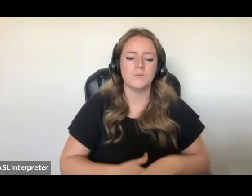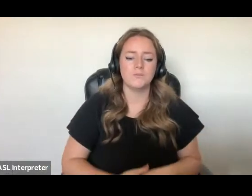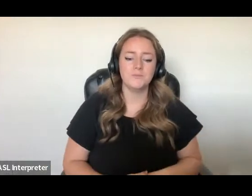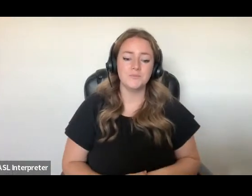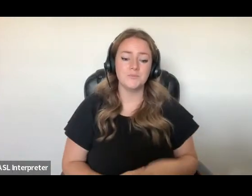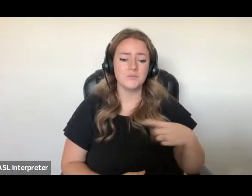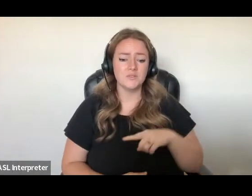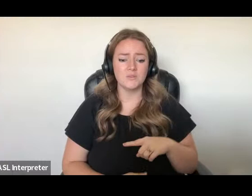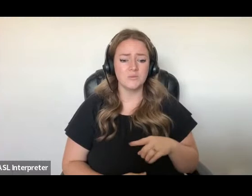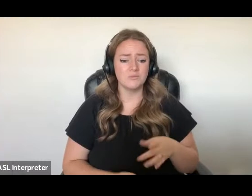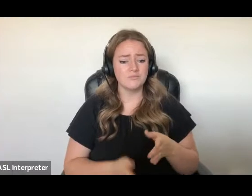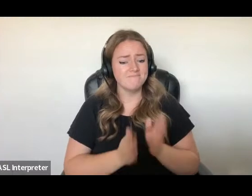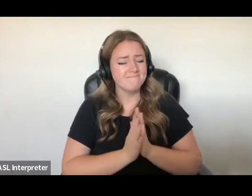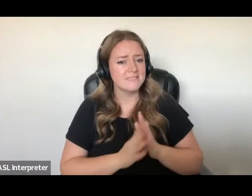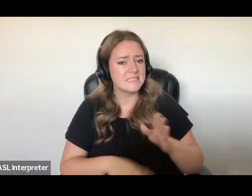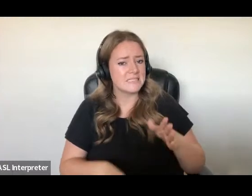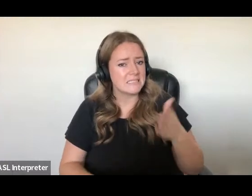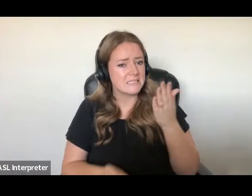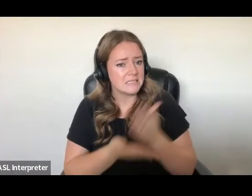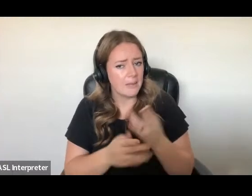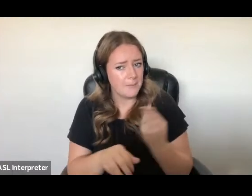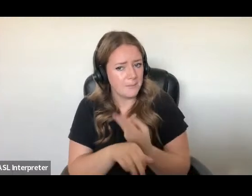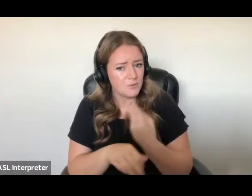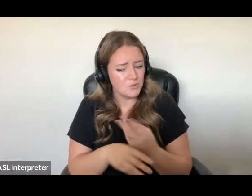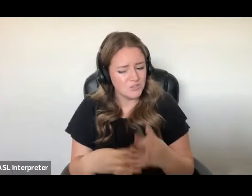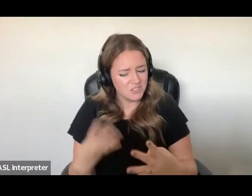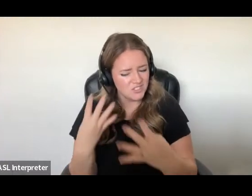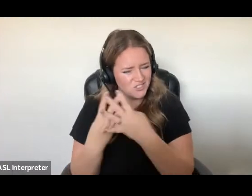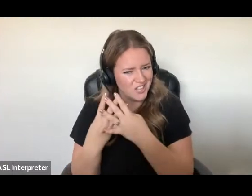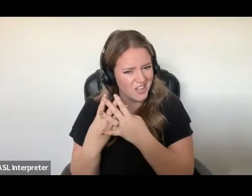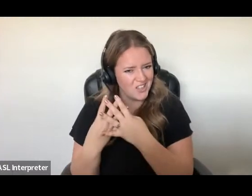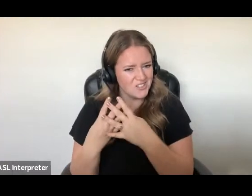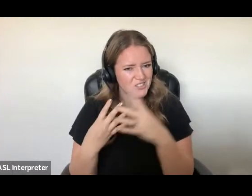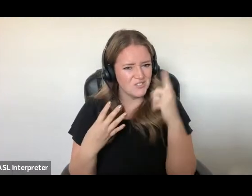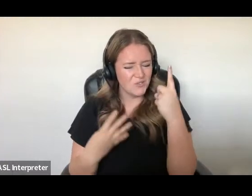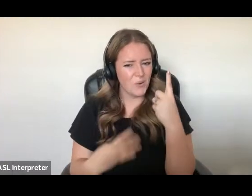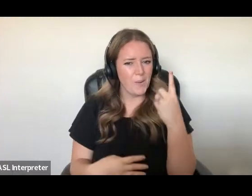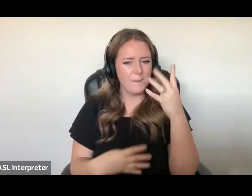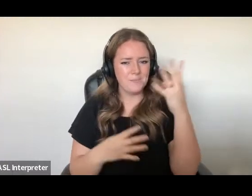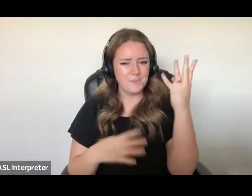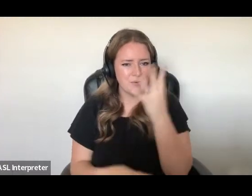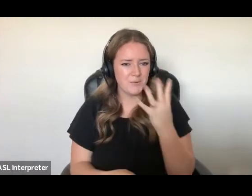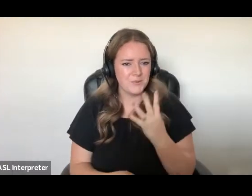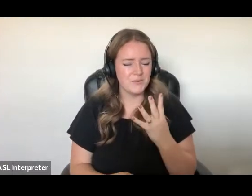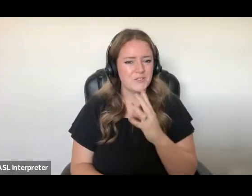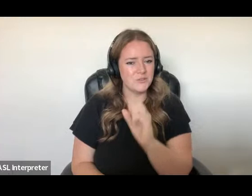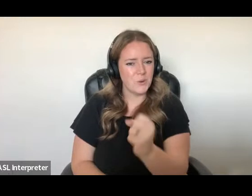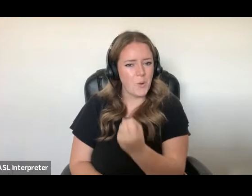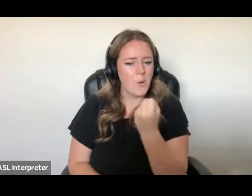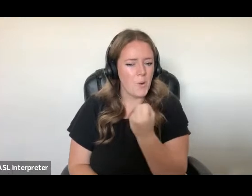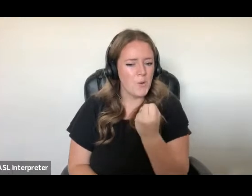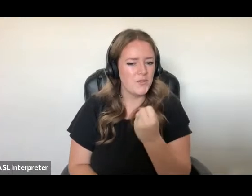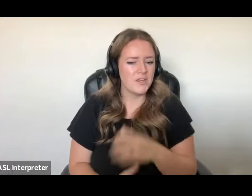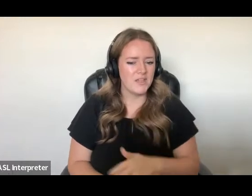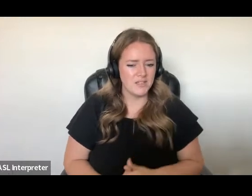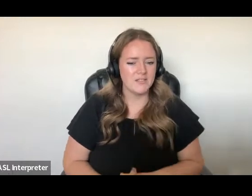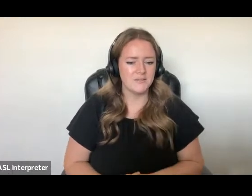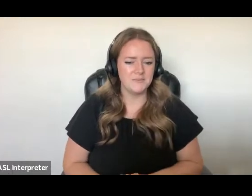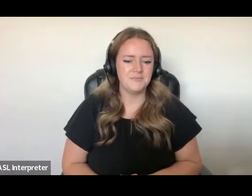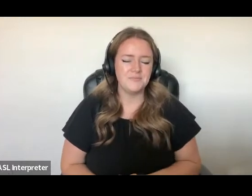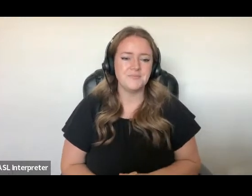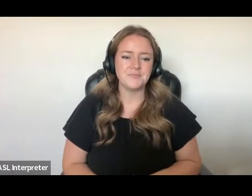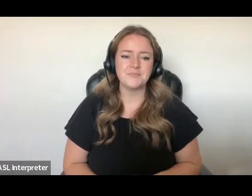use the province's jails for immigration detention represents one of the most significant clawbacks of CBSA's power